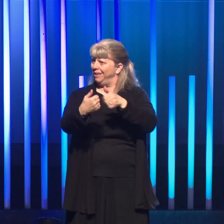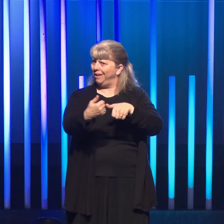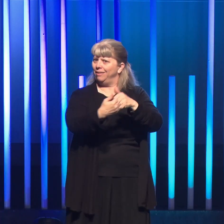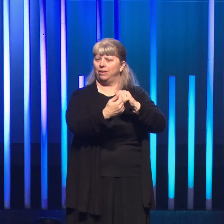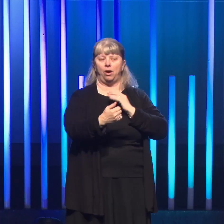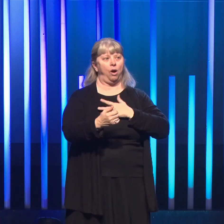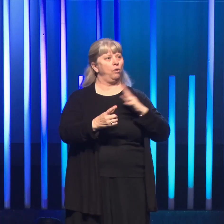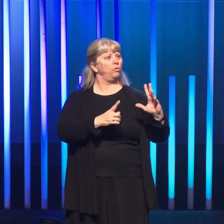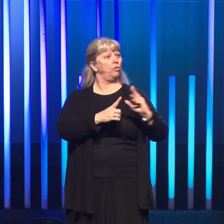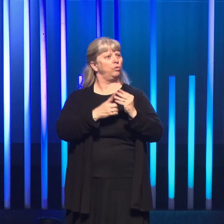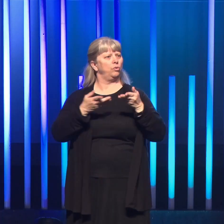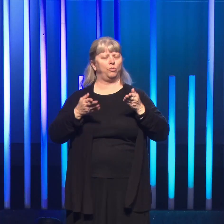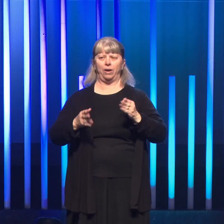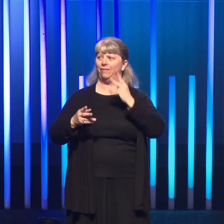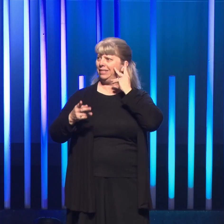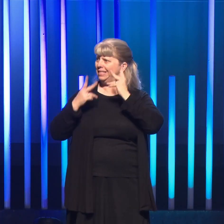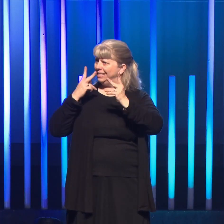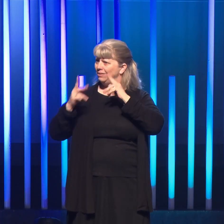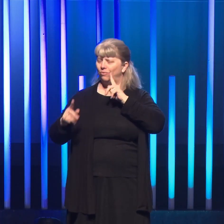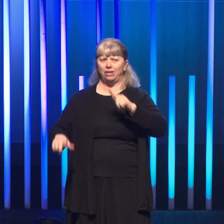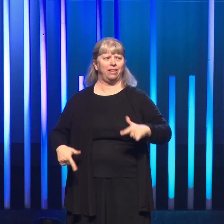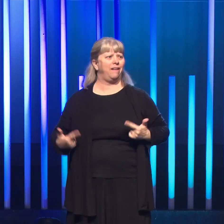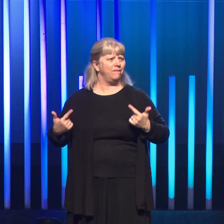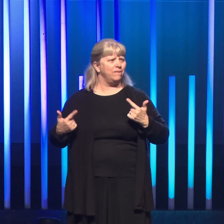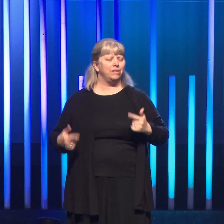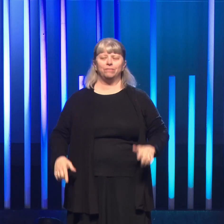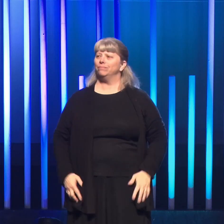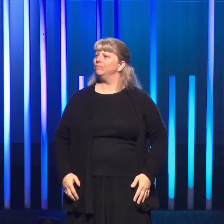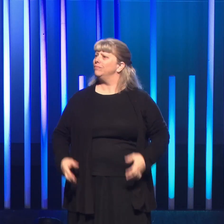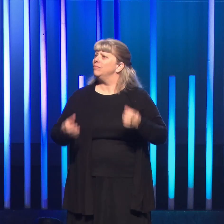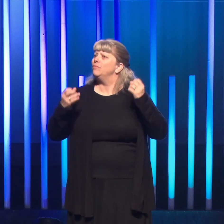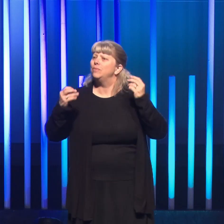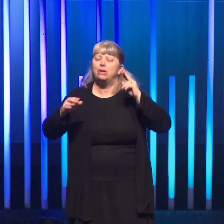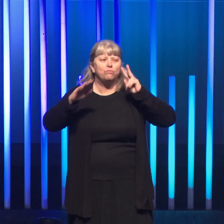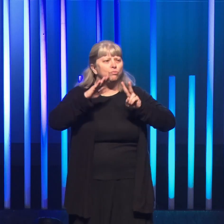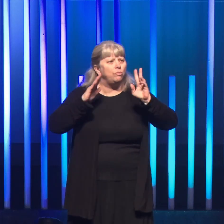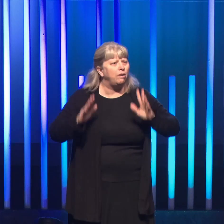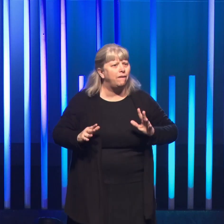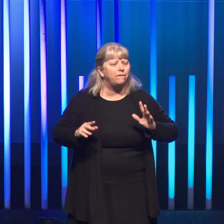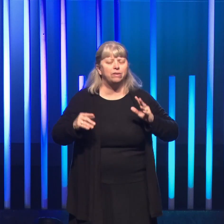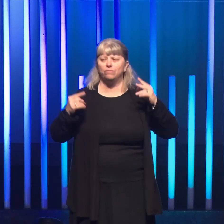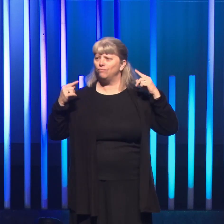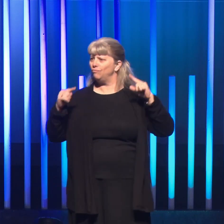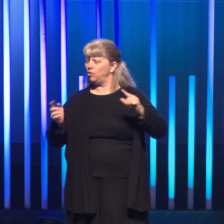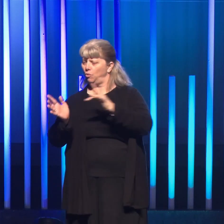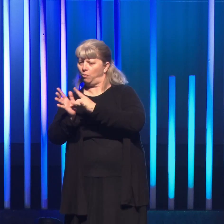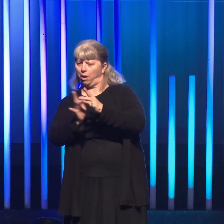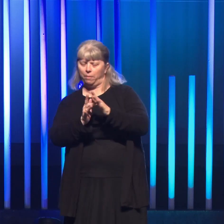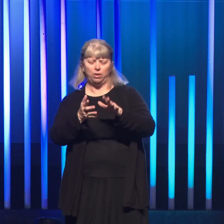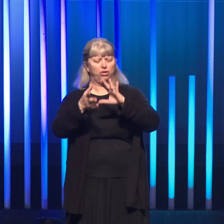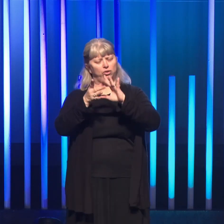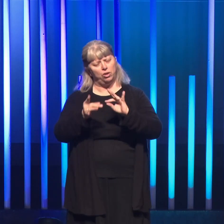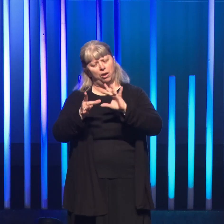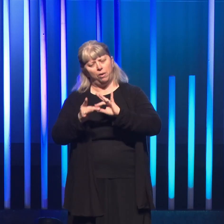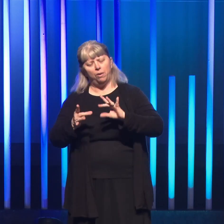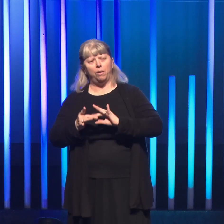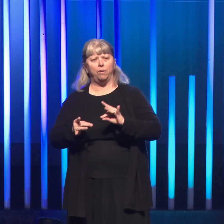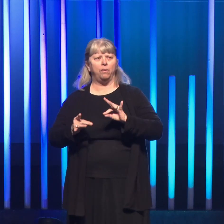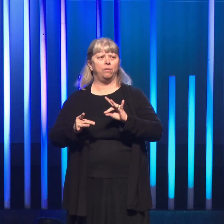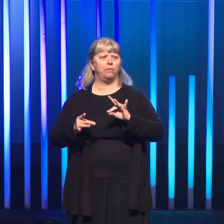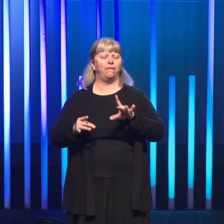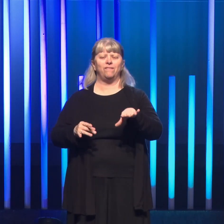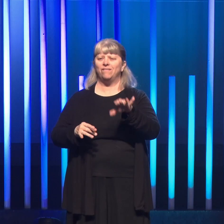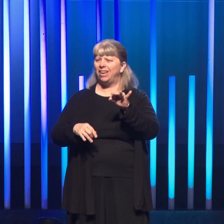culture's way of seeing reality. Many of the prophets over the course of the Bible share a common practice of